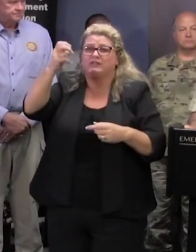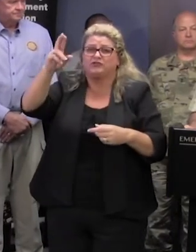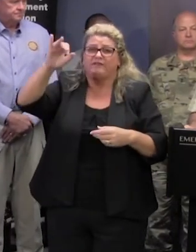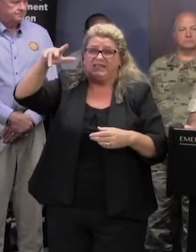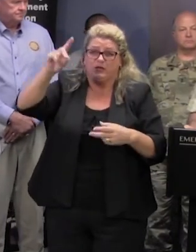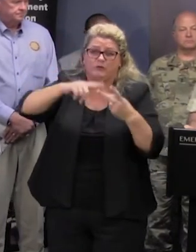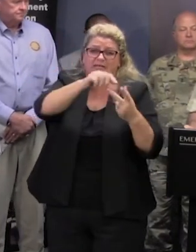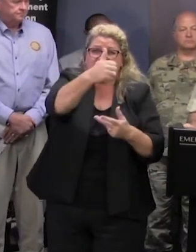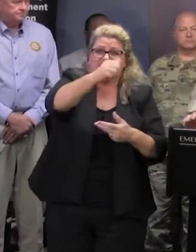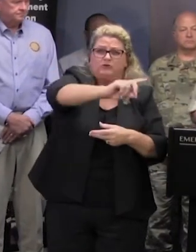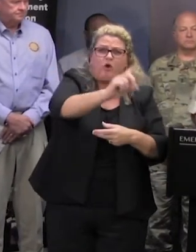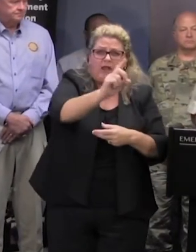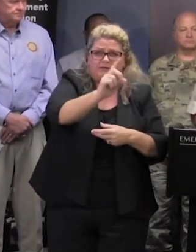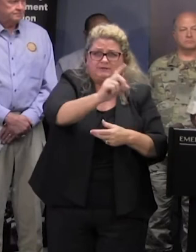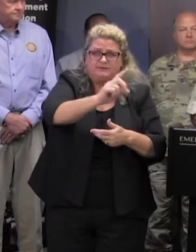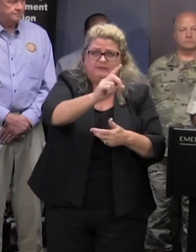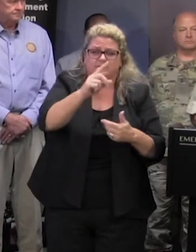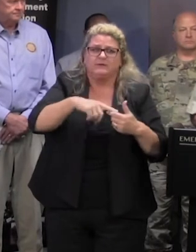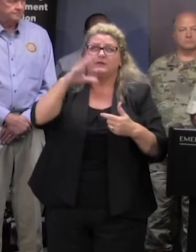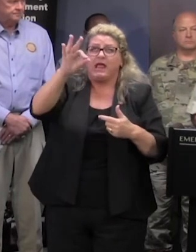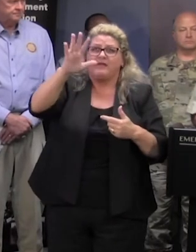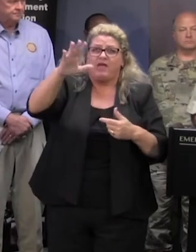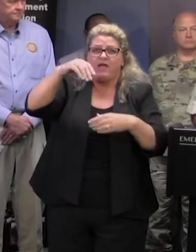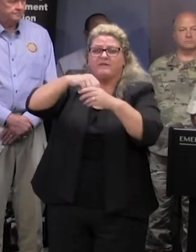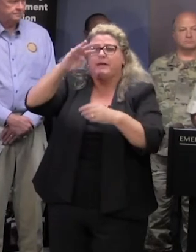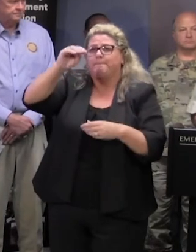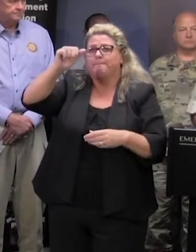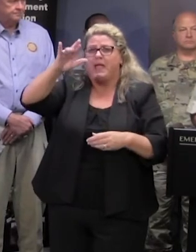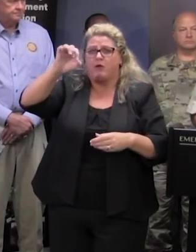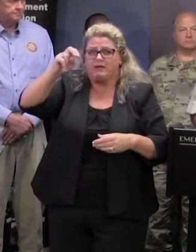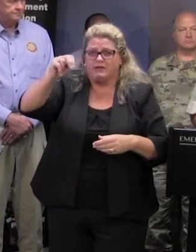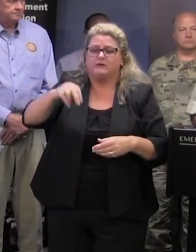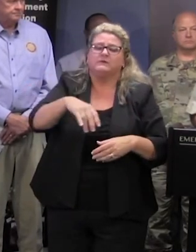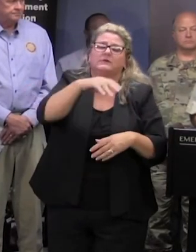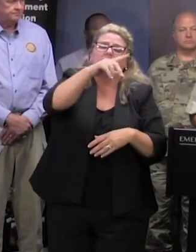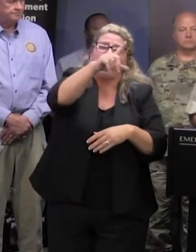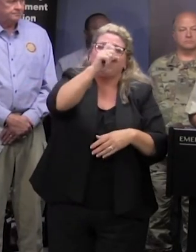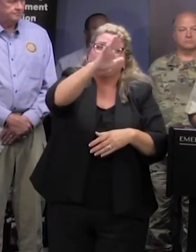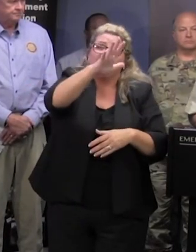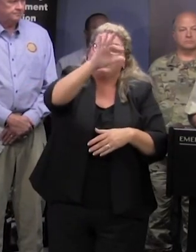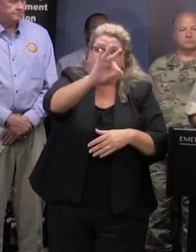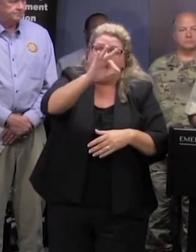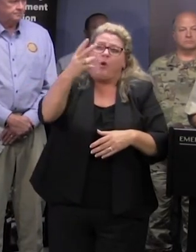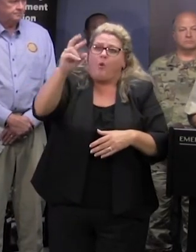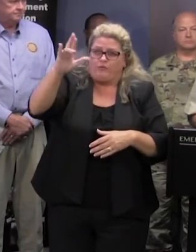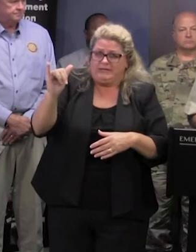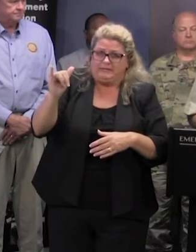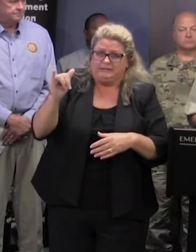darlington county we have 95 in marion county we have 159 in orary county